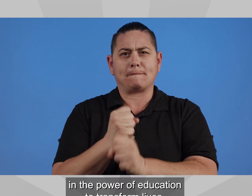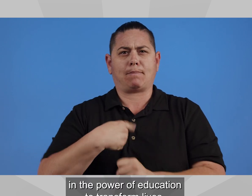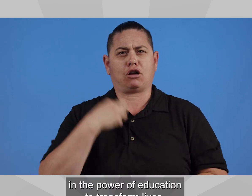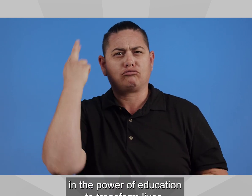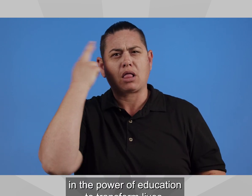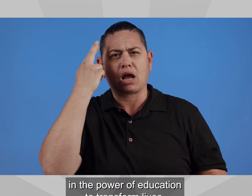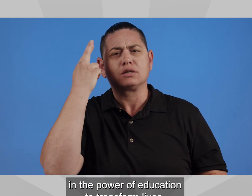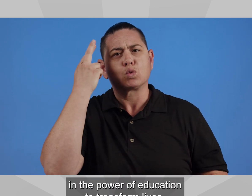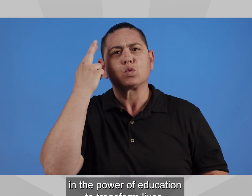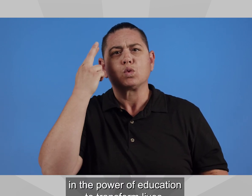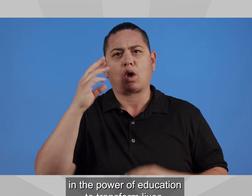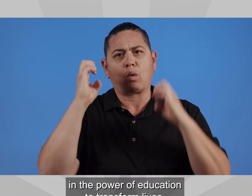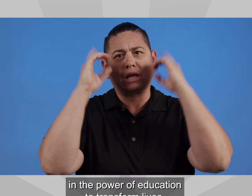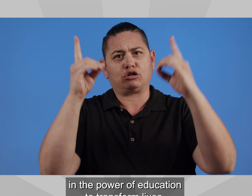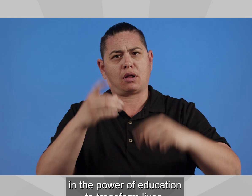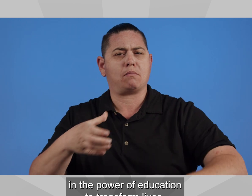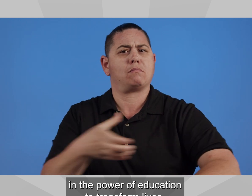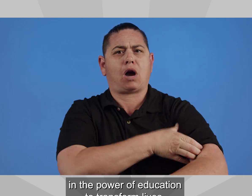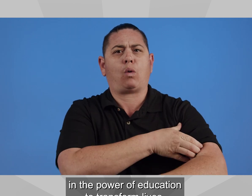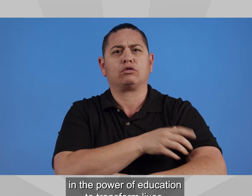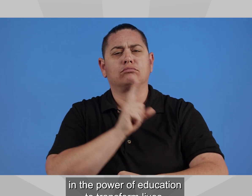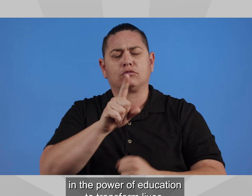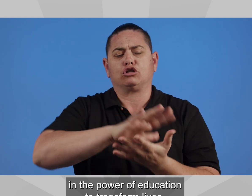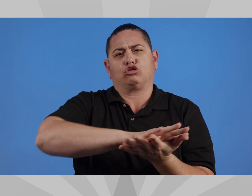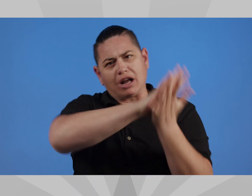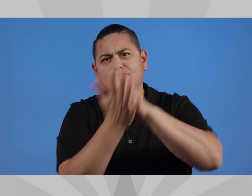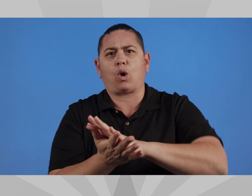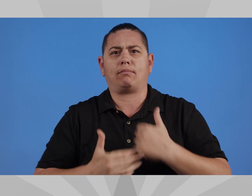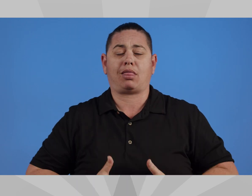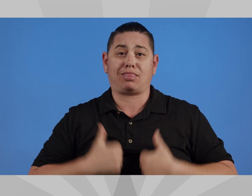in the power of education to transform lives.